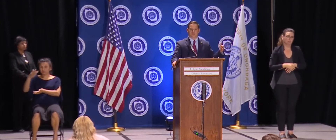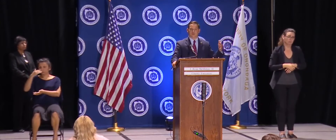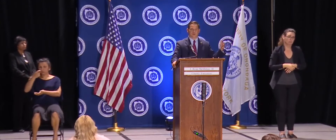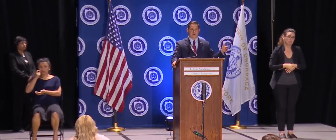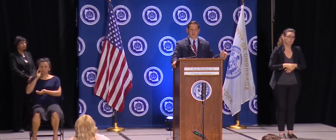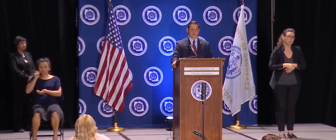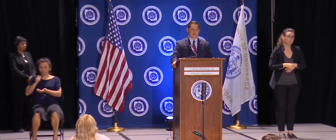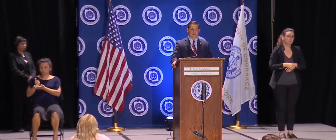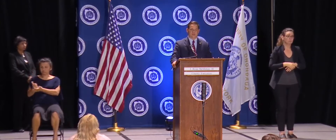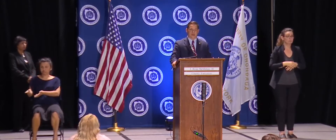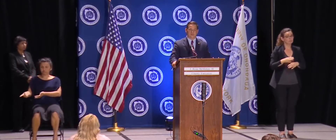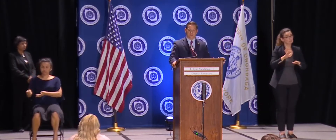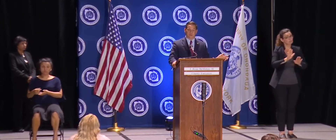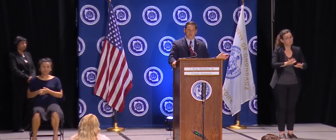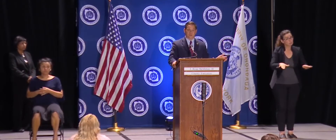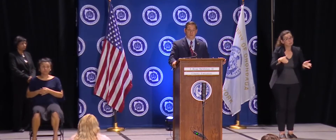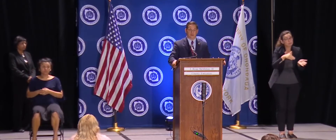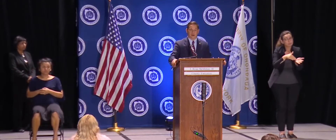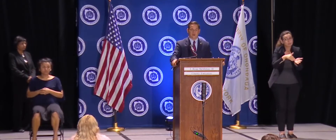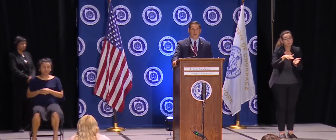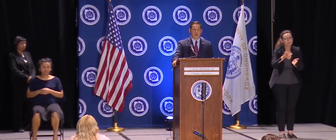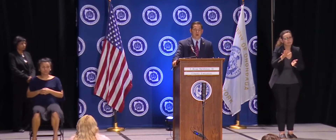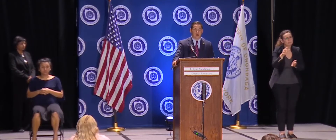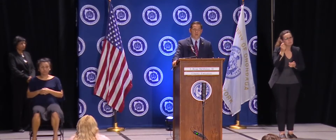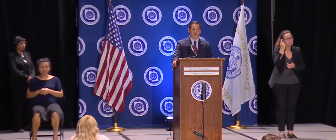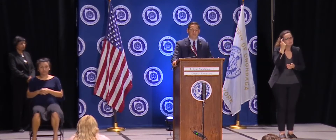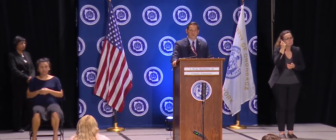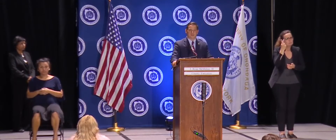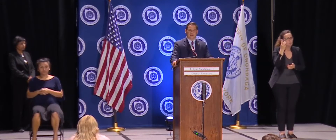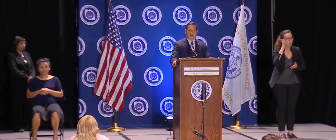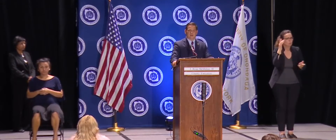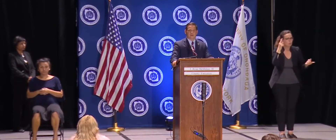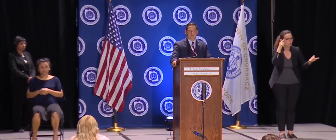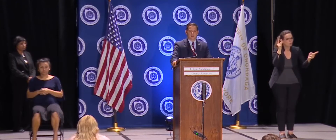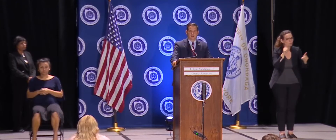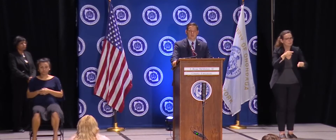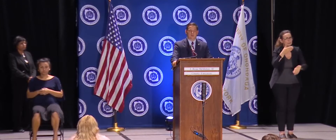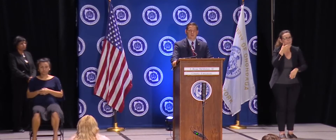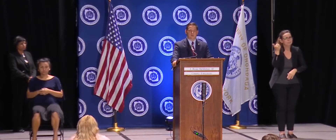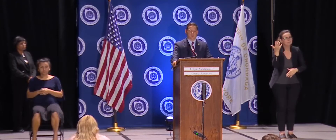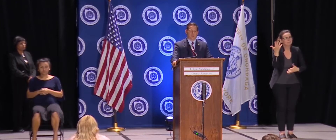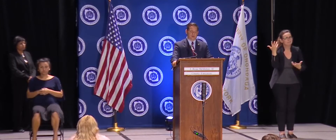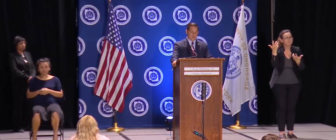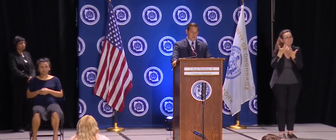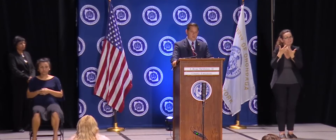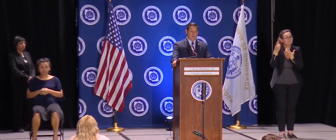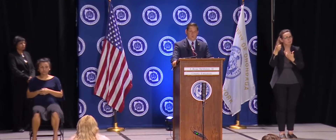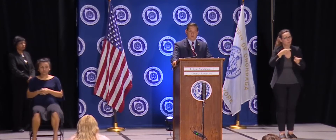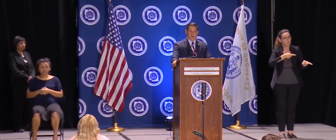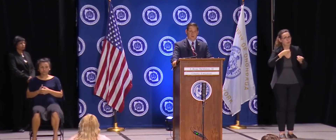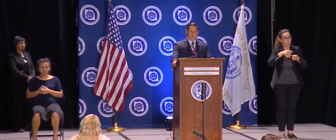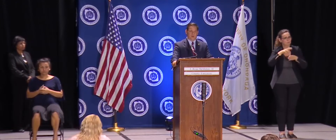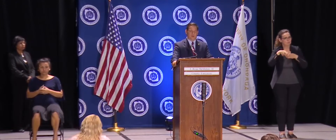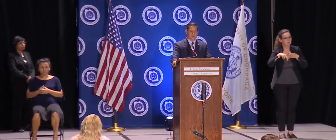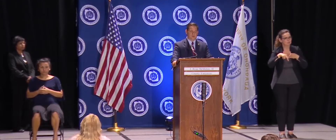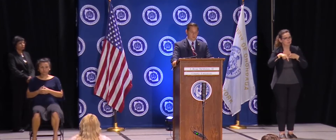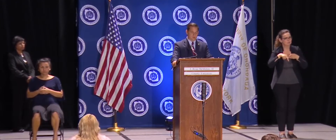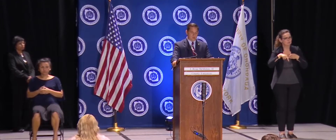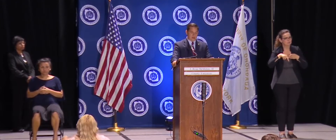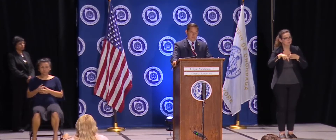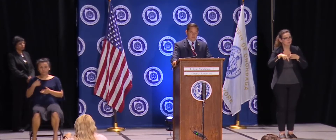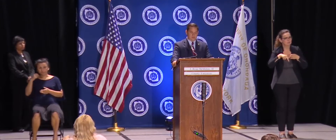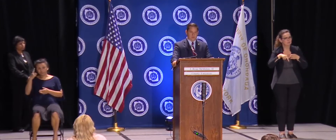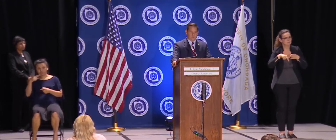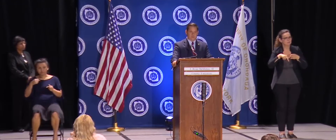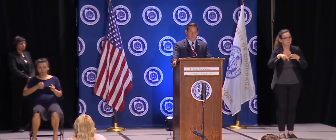pediatricians utilize national labs, which are doing much better now, but still not as quick as what we're talking about here. So